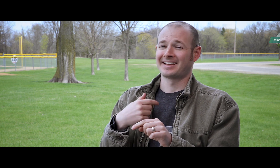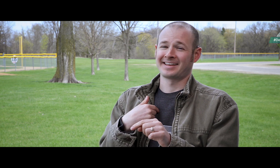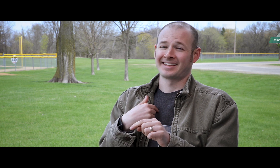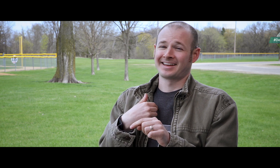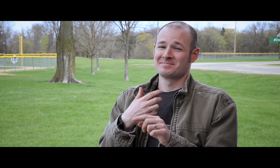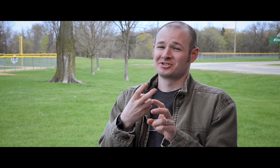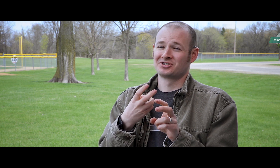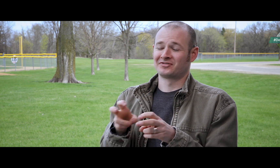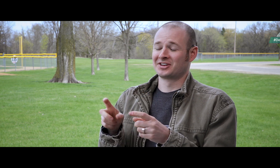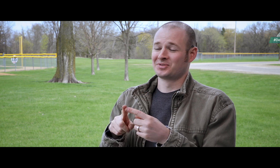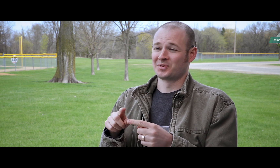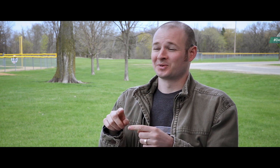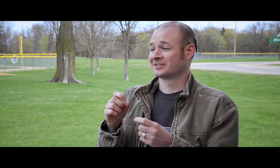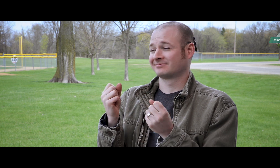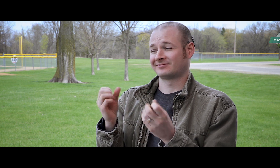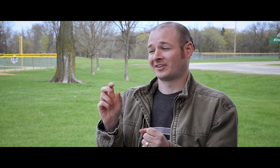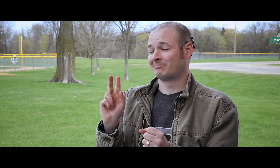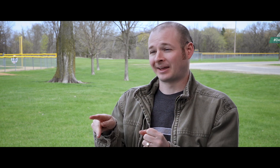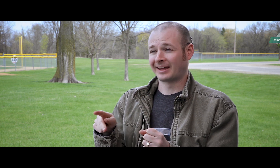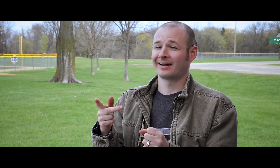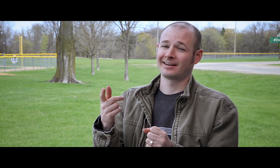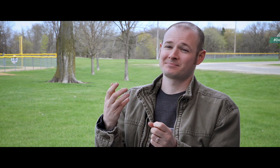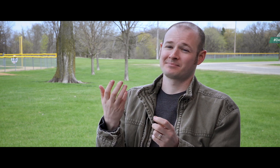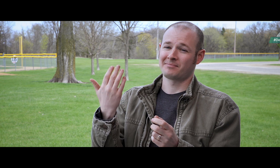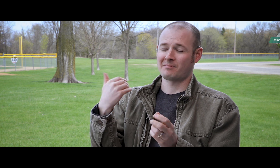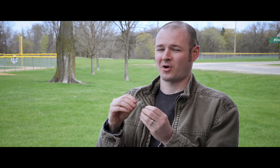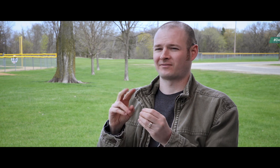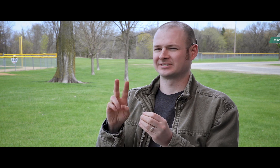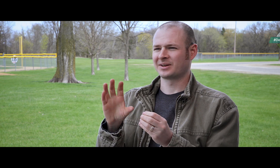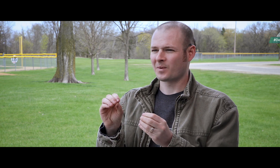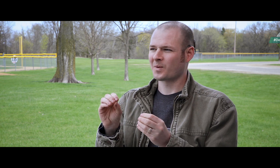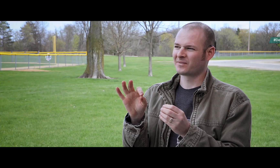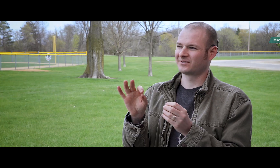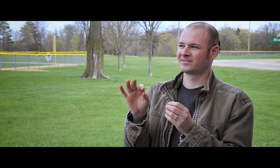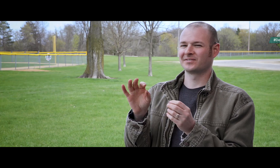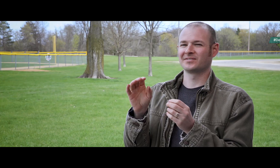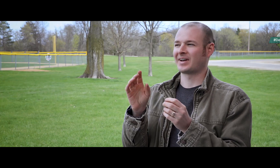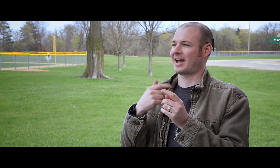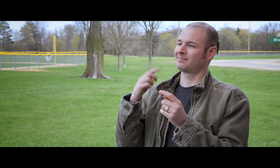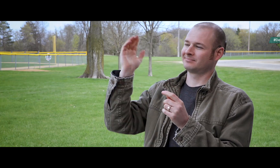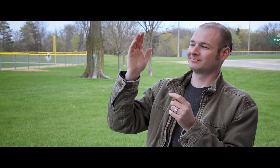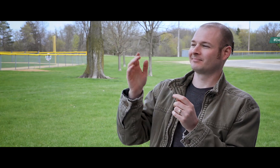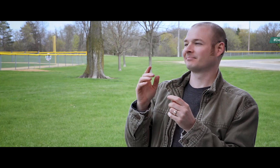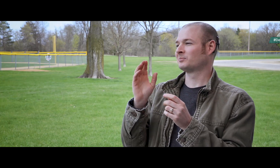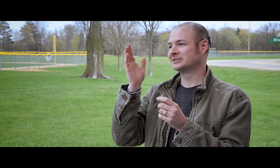I've moved over to using ASL more often. Before, I would use VCO. If I'm giving a